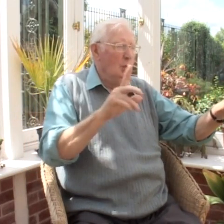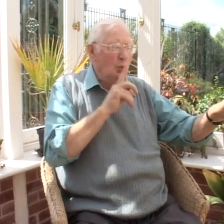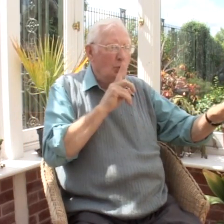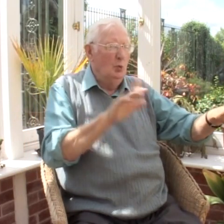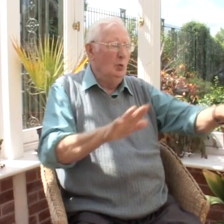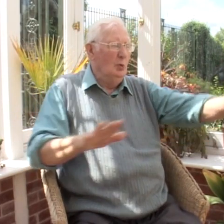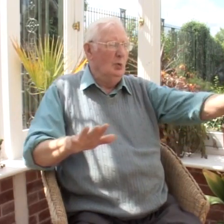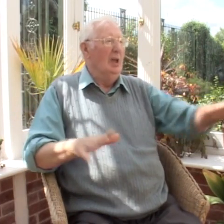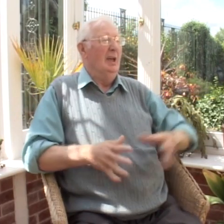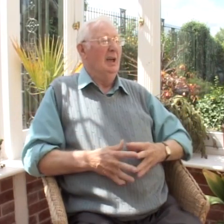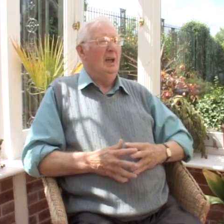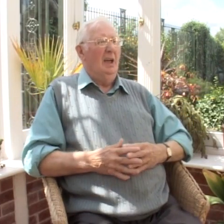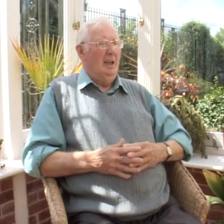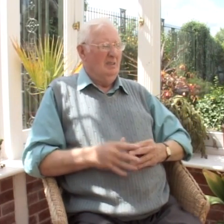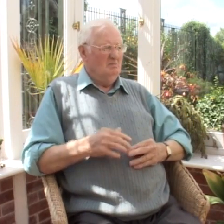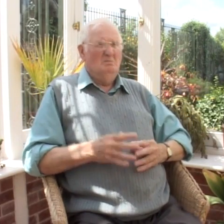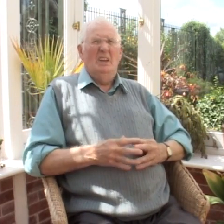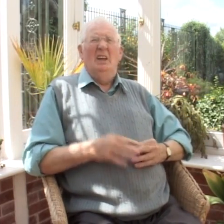still. I remember the smell and I said to him next to